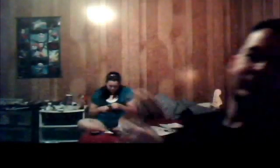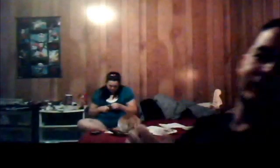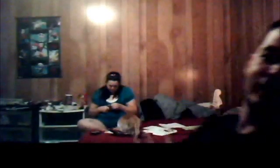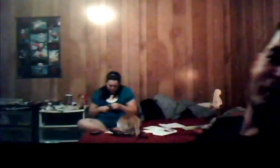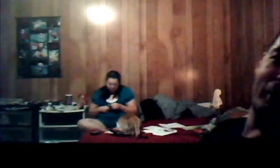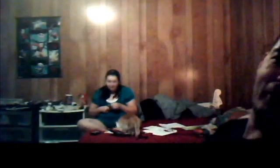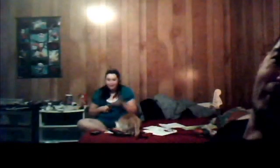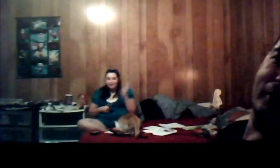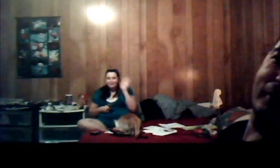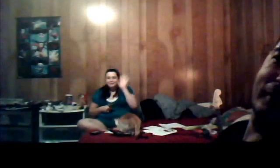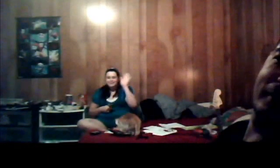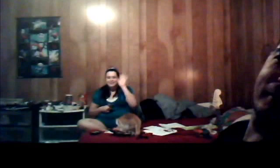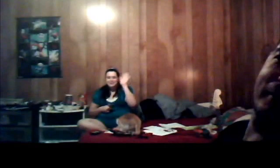see Lady Ma. Hello.